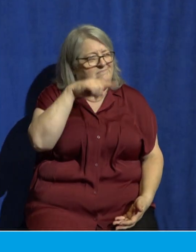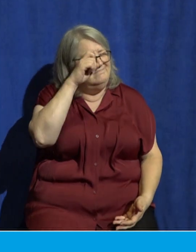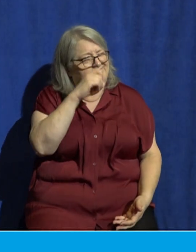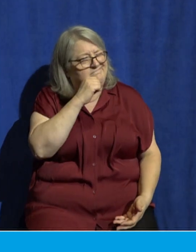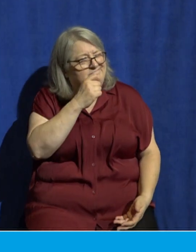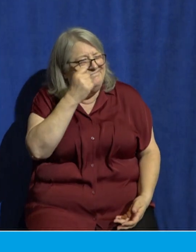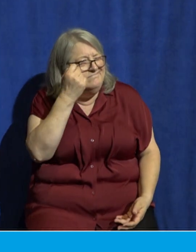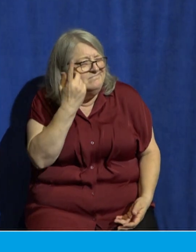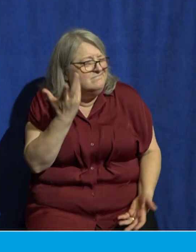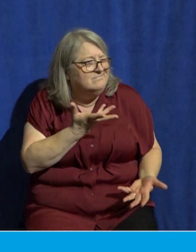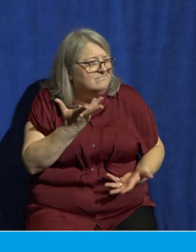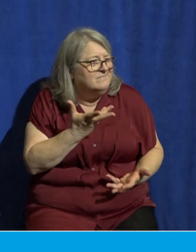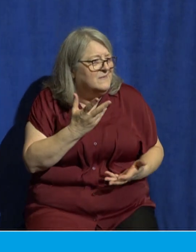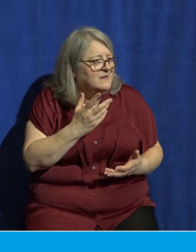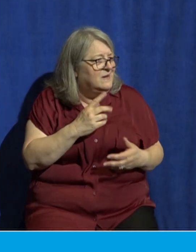but what about people who have never heard